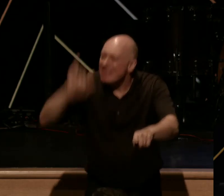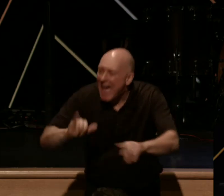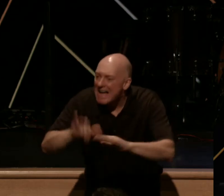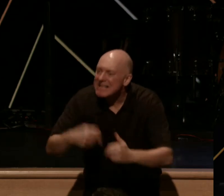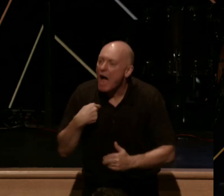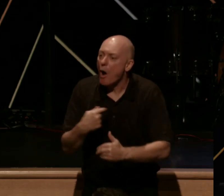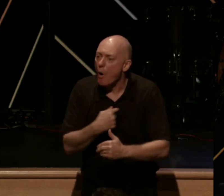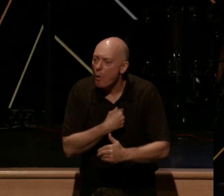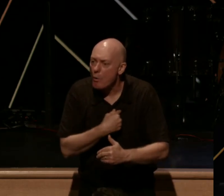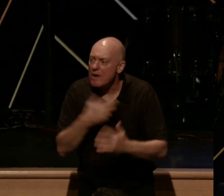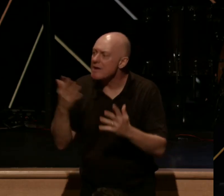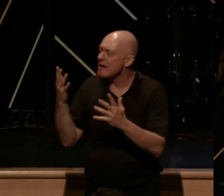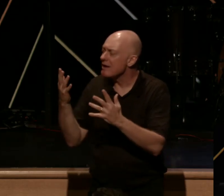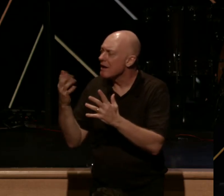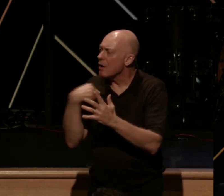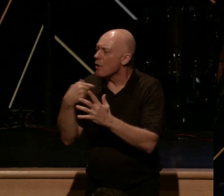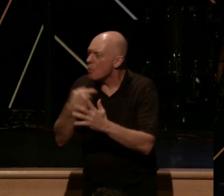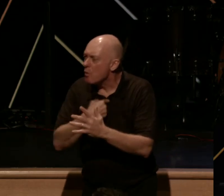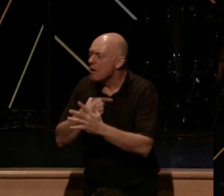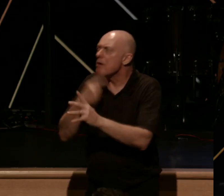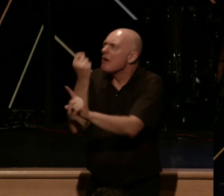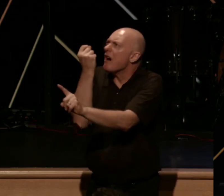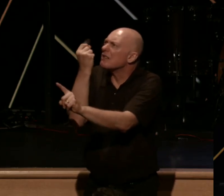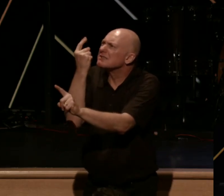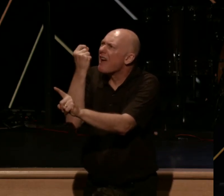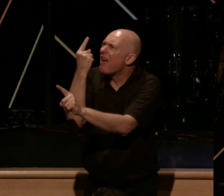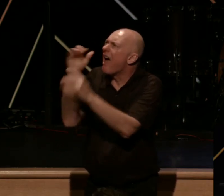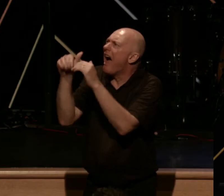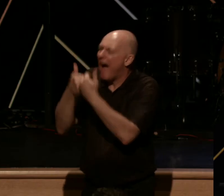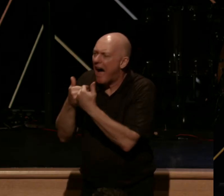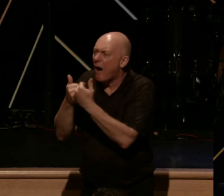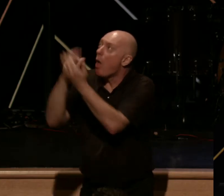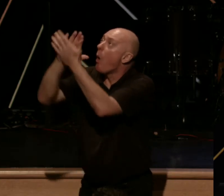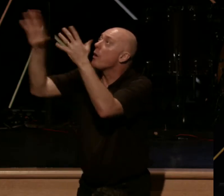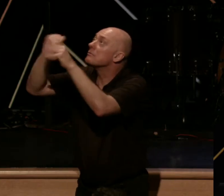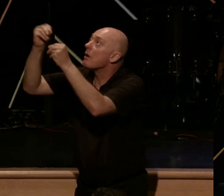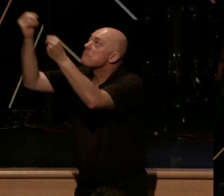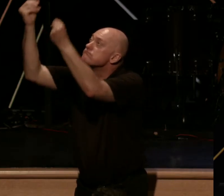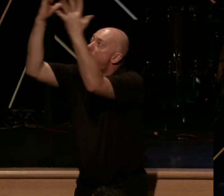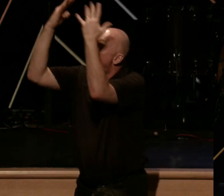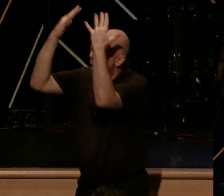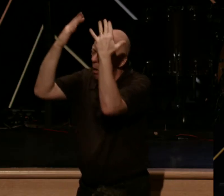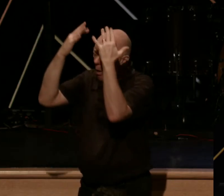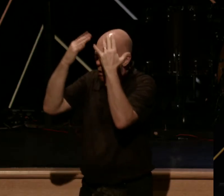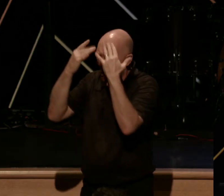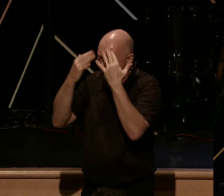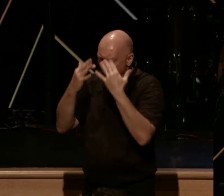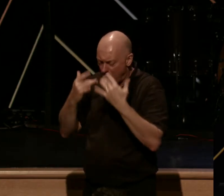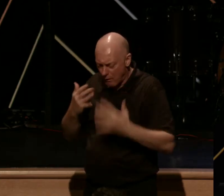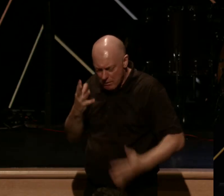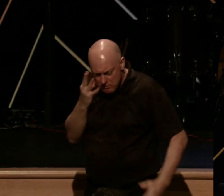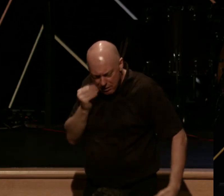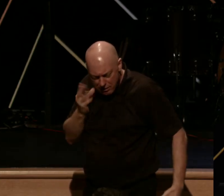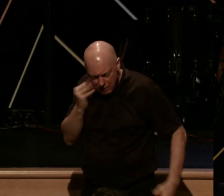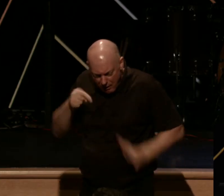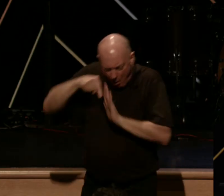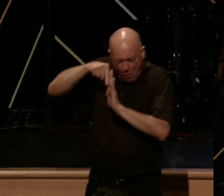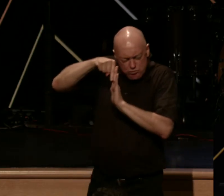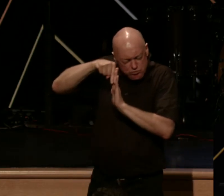supernaturally comprehend and experience and enjoy the love of Jesus Christ in a profoundly life